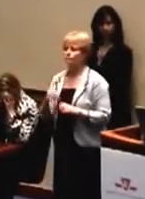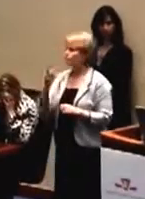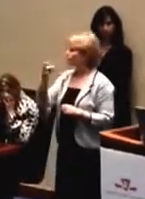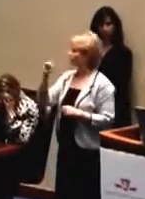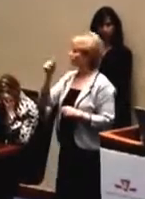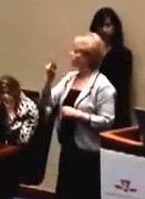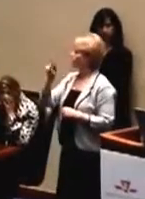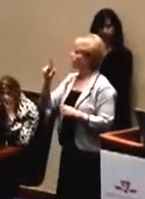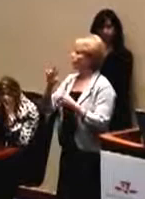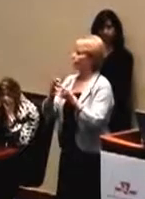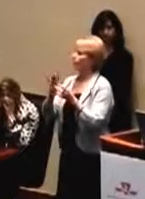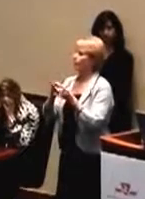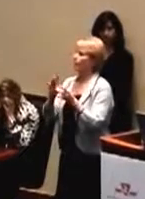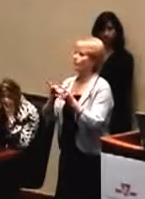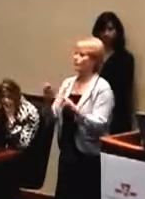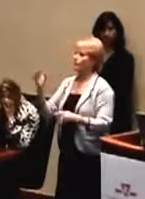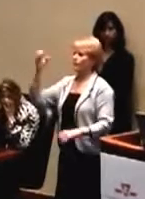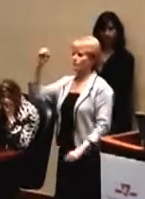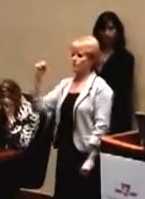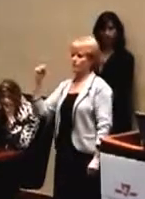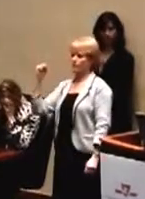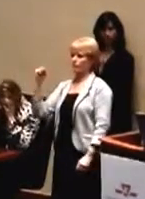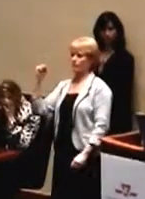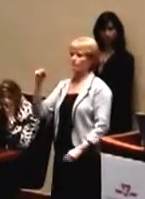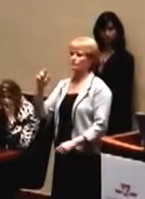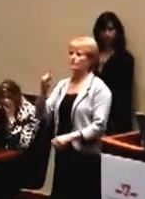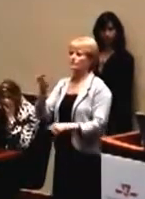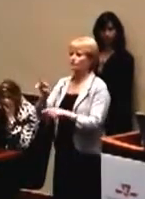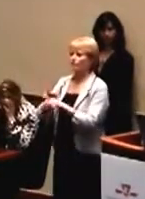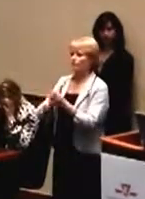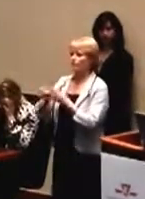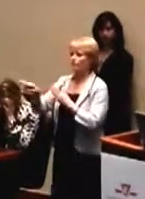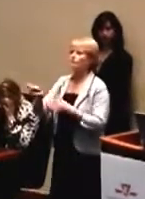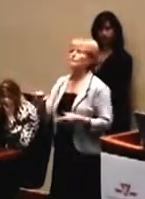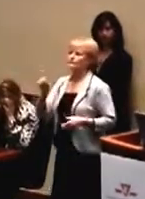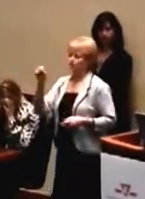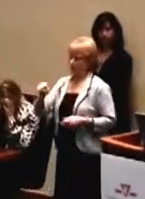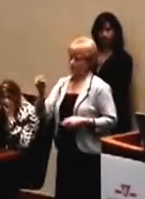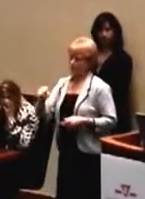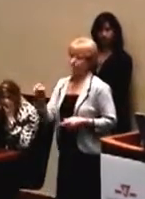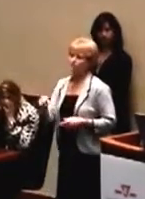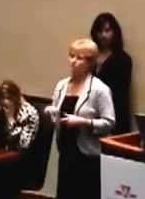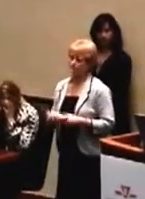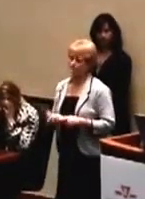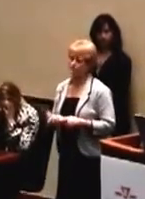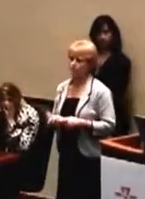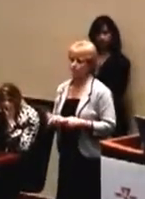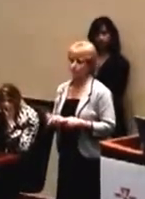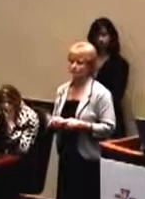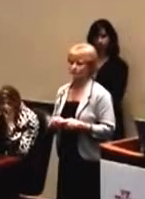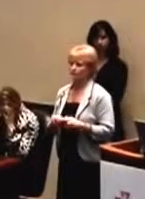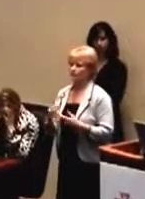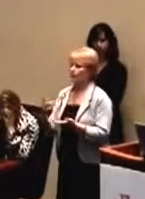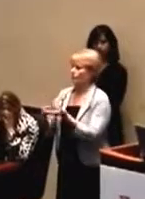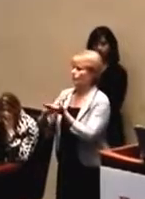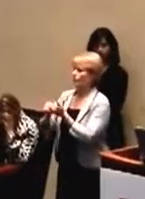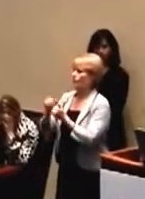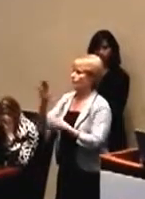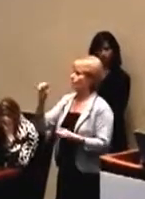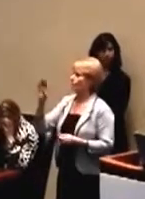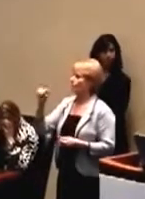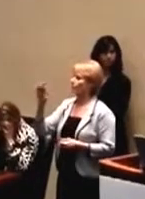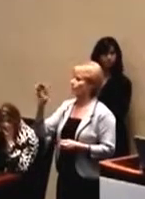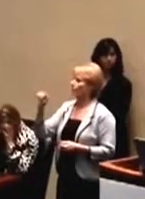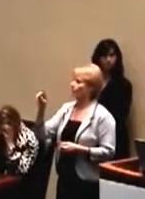mentioned handholds on TRs, Toronto Rockets. We're on the case with that. We're speaking to Bombardier about